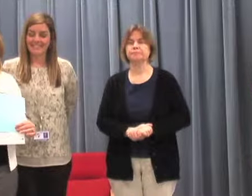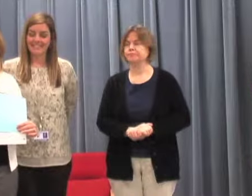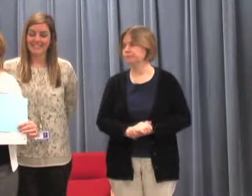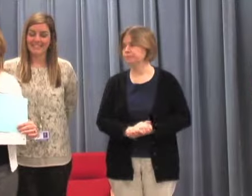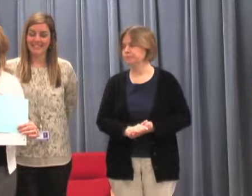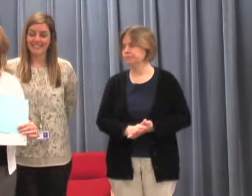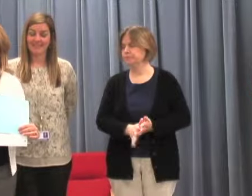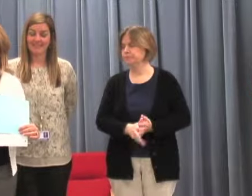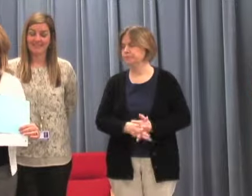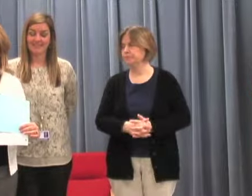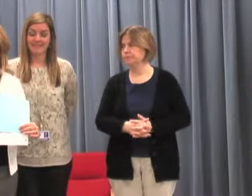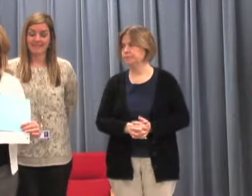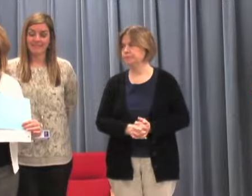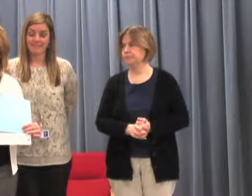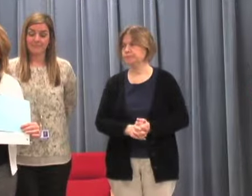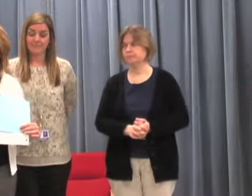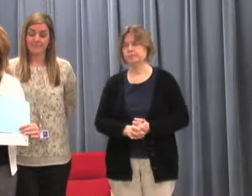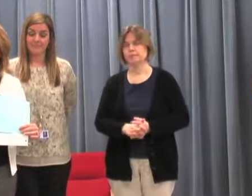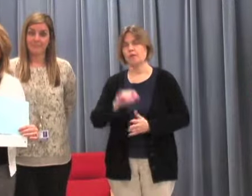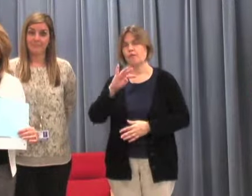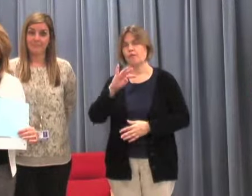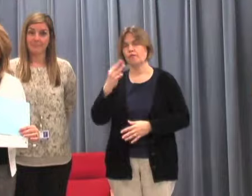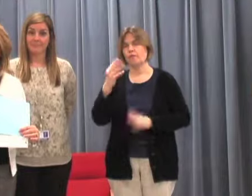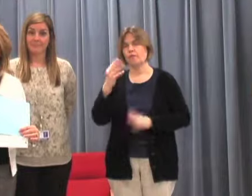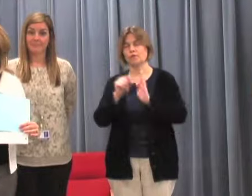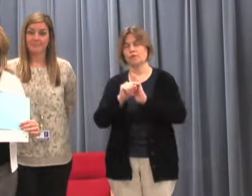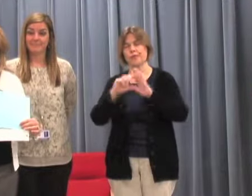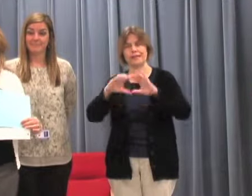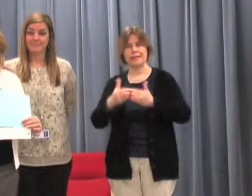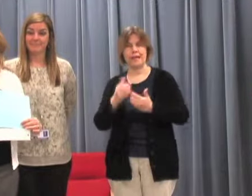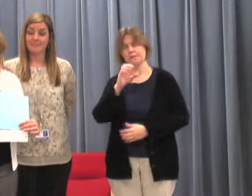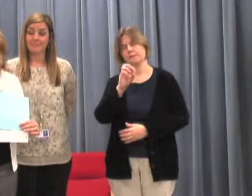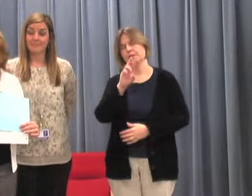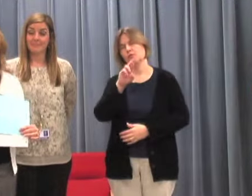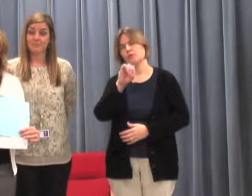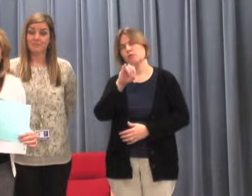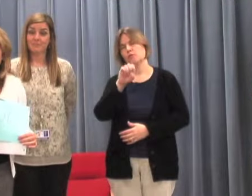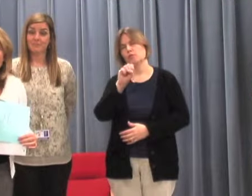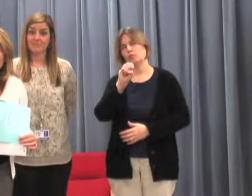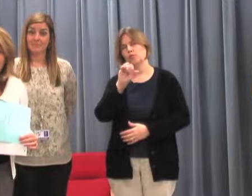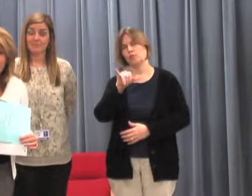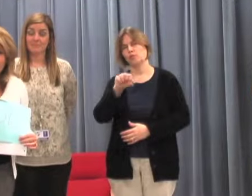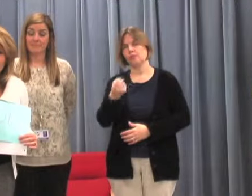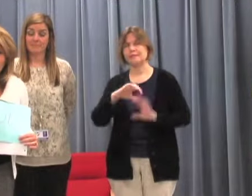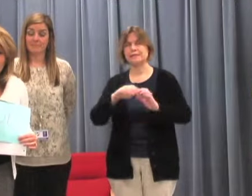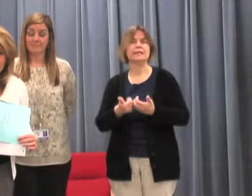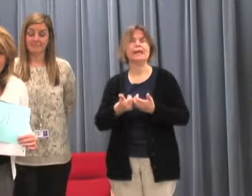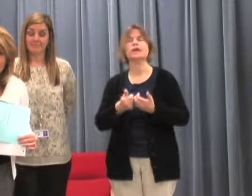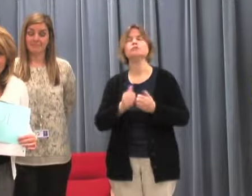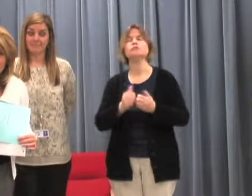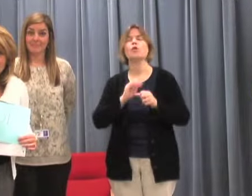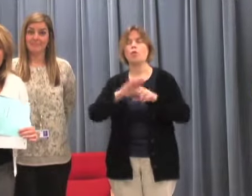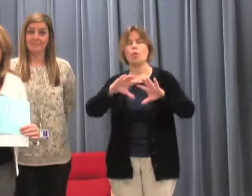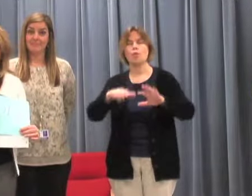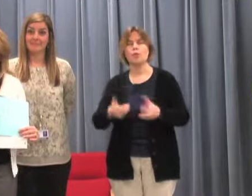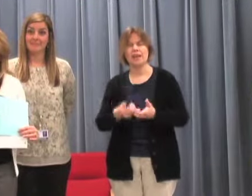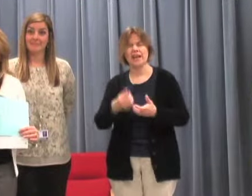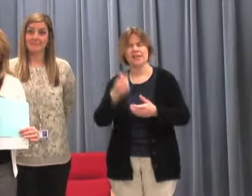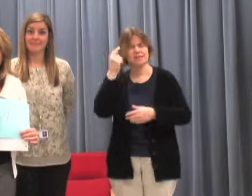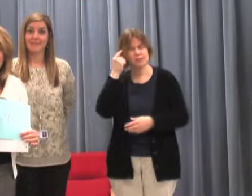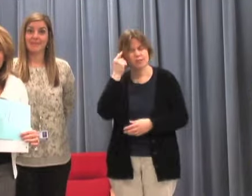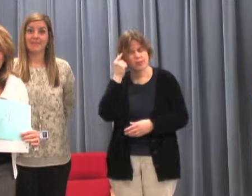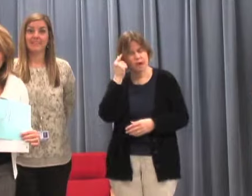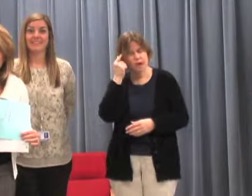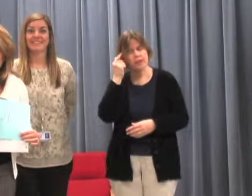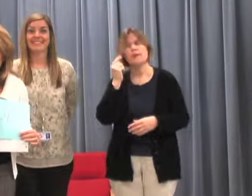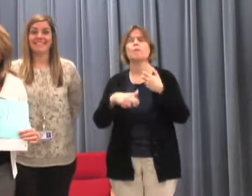have a fourth-grade classroom, Miss Chrissy. Their whole class came up with problems. Woo-hoo! And